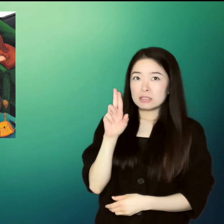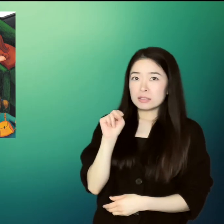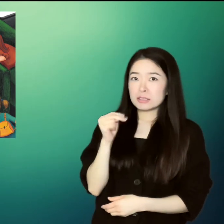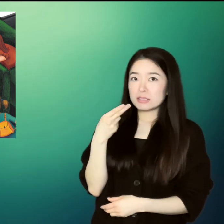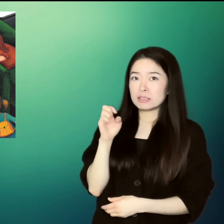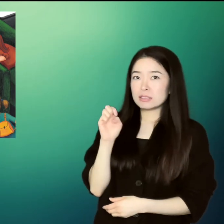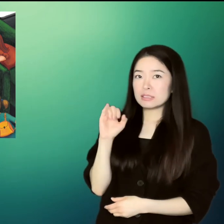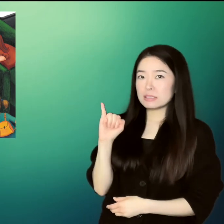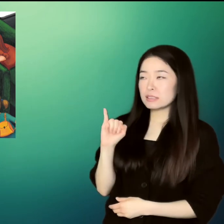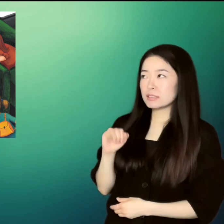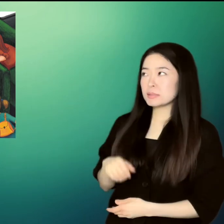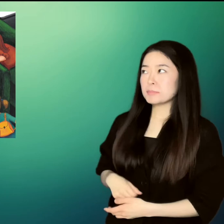Un He.